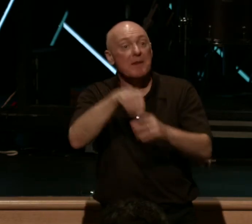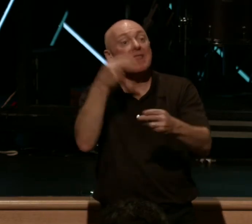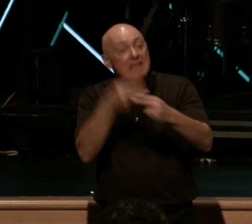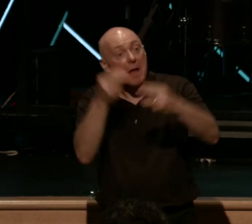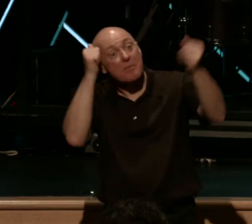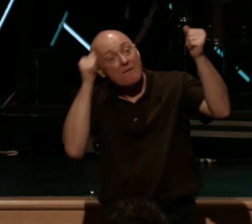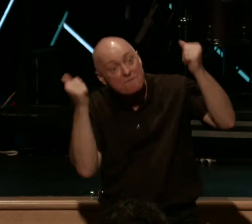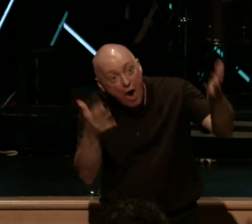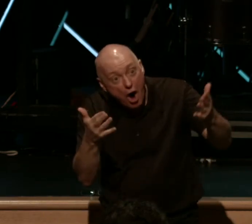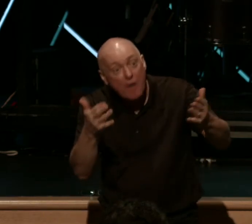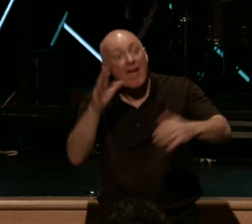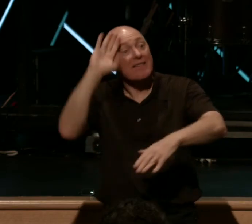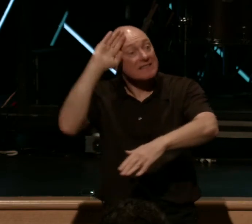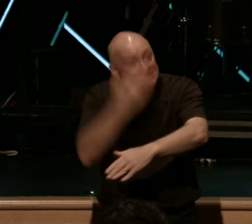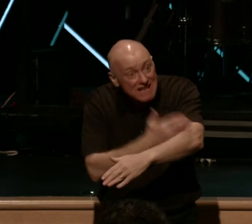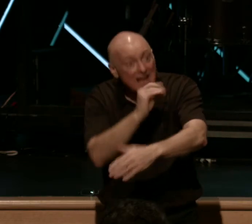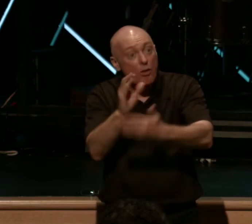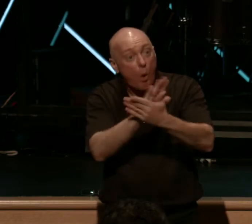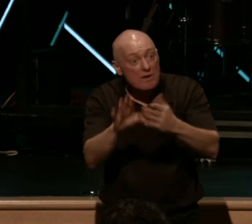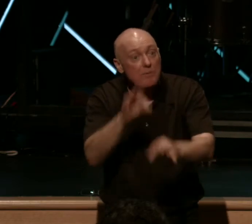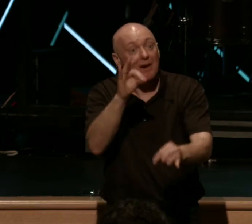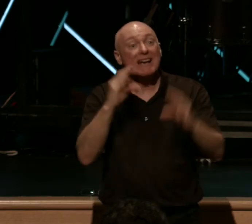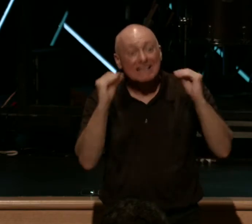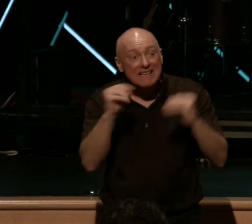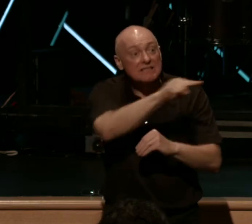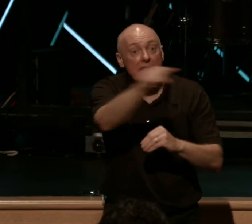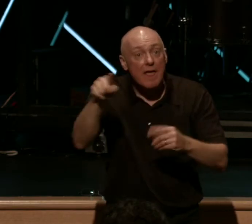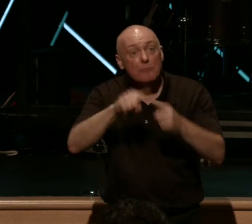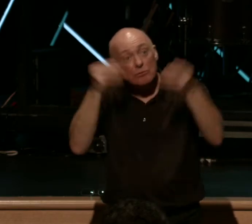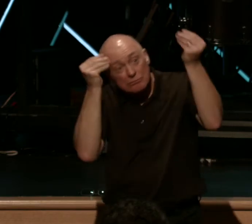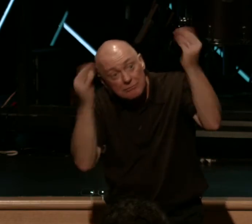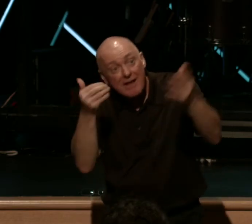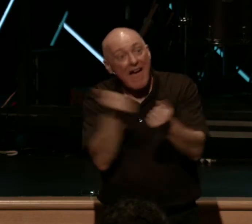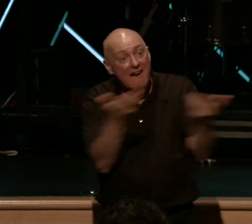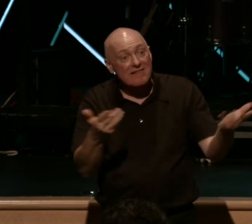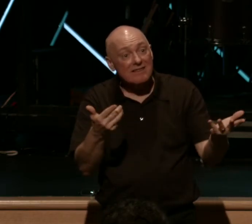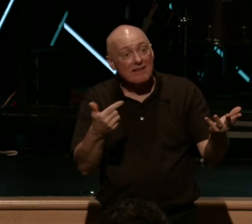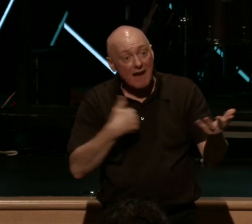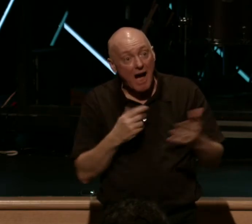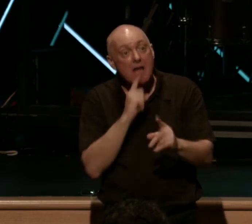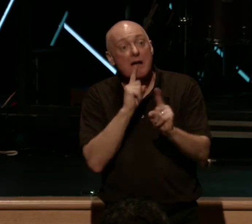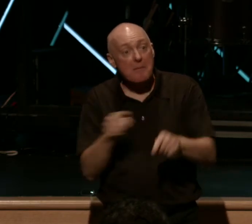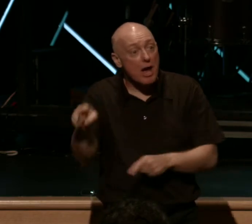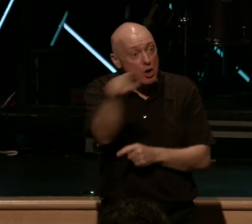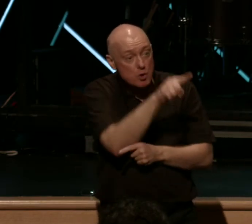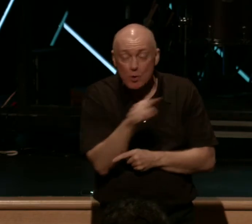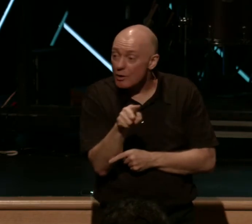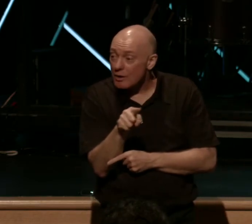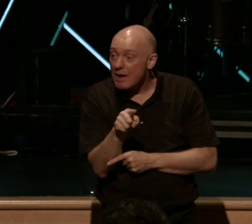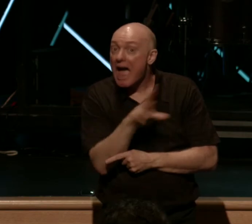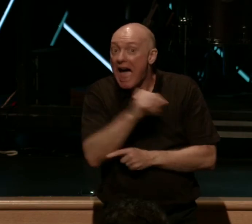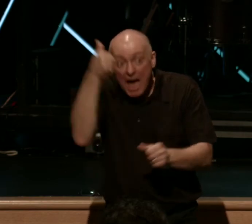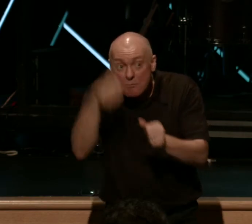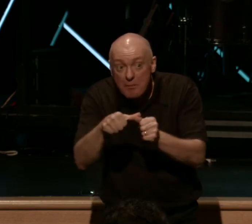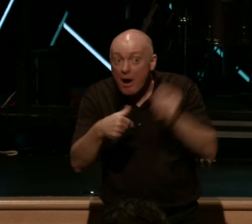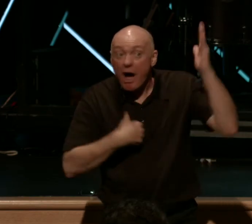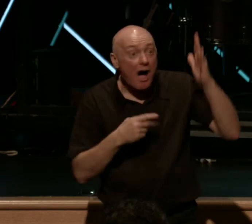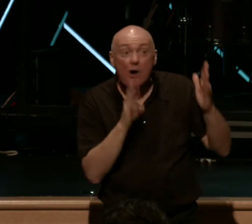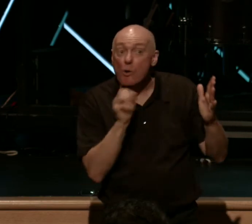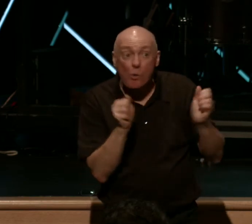Father and of the Son and of the Holy Spirit, teaching them to observe everything I've commanded you. And remember, I'll be with you always to the end